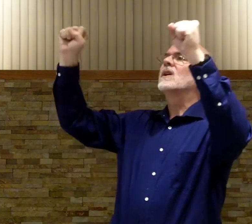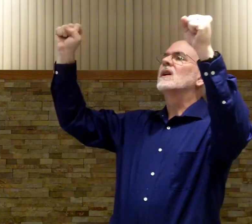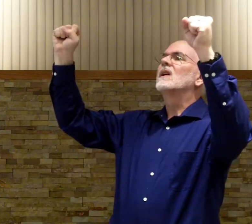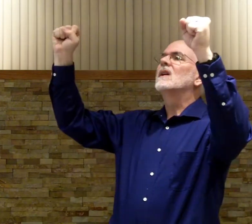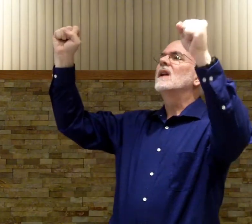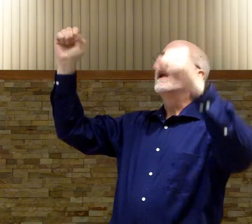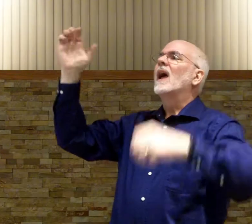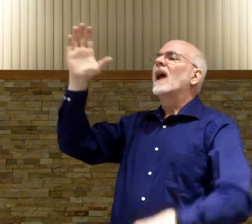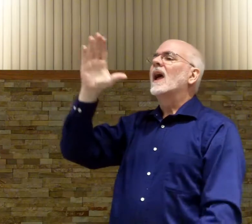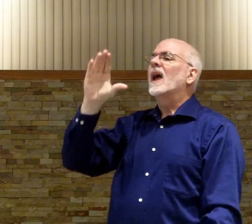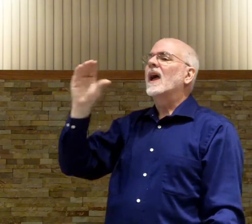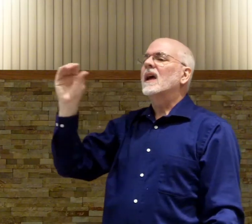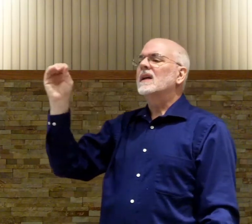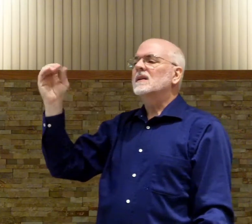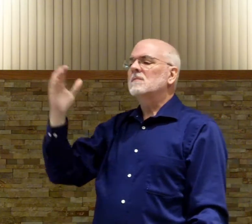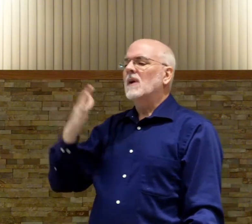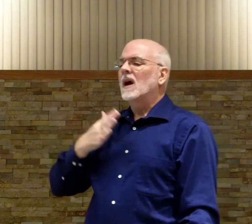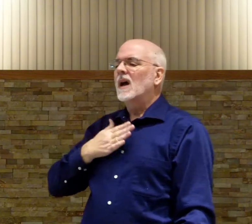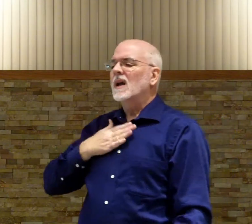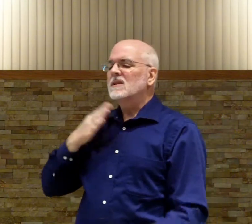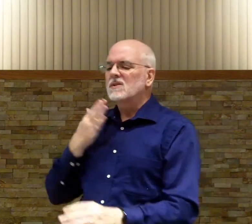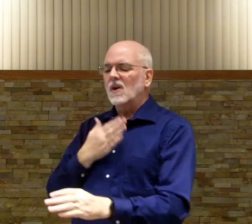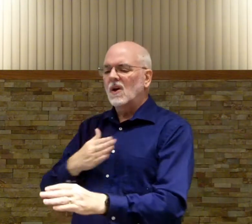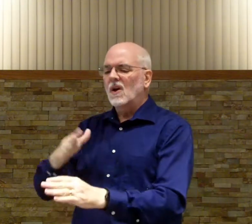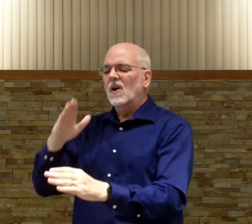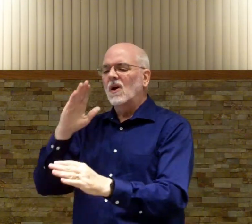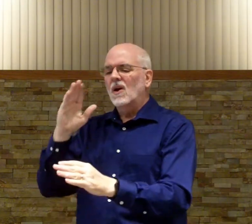and my song